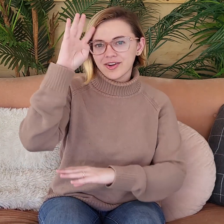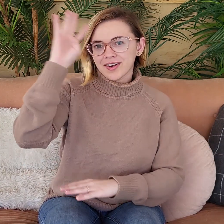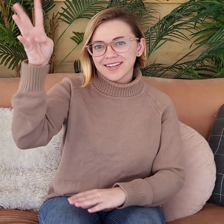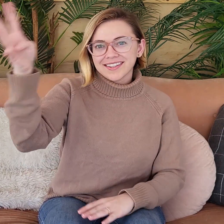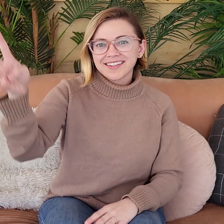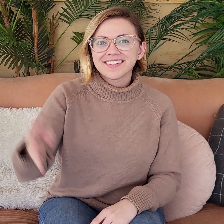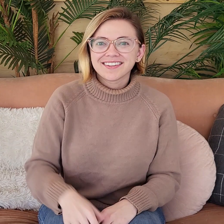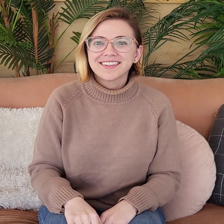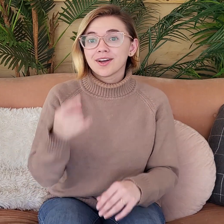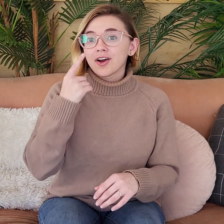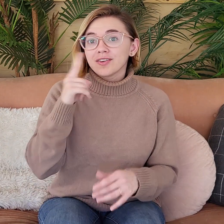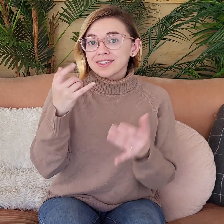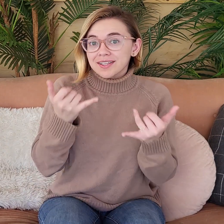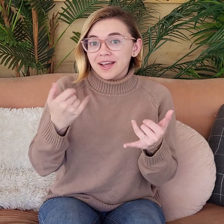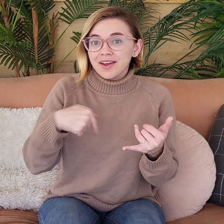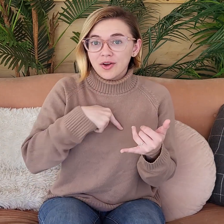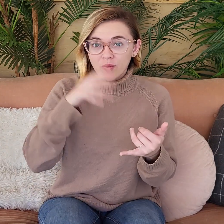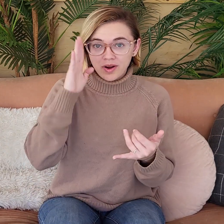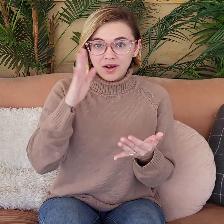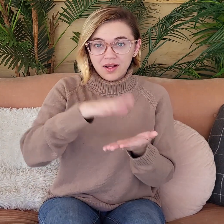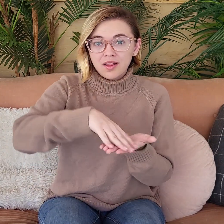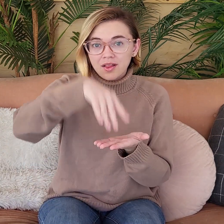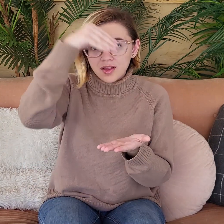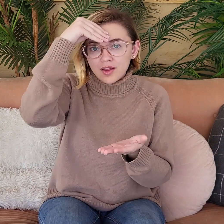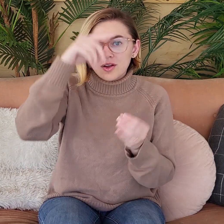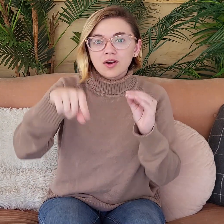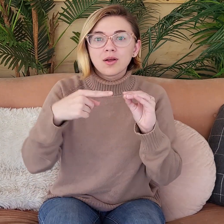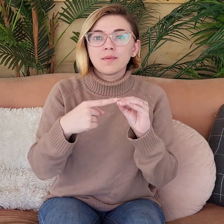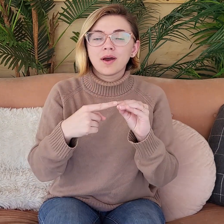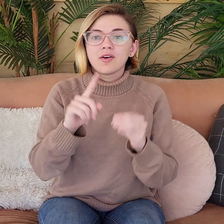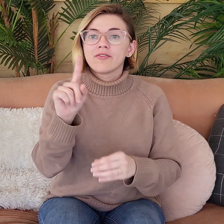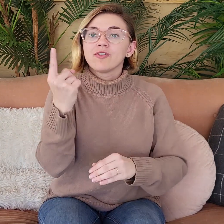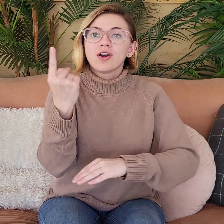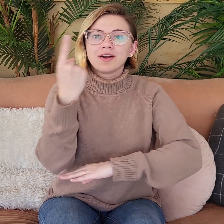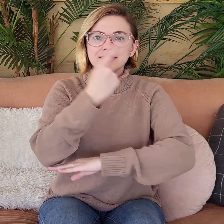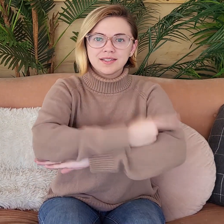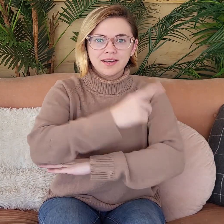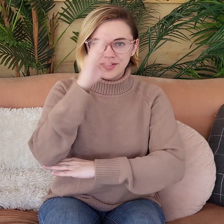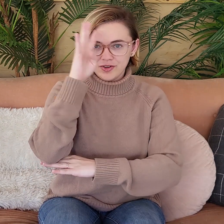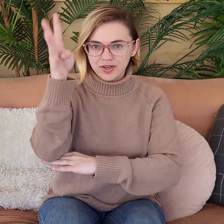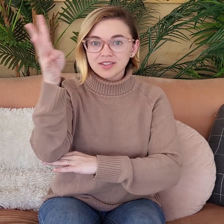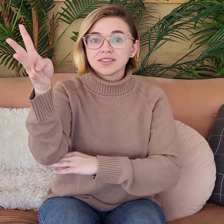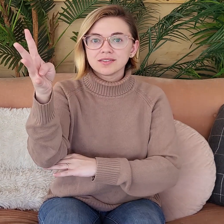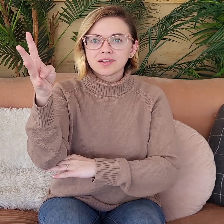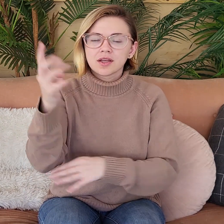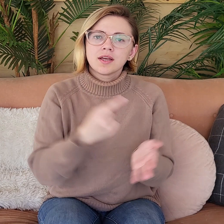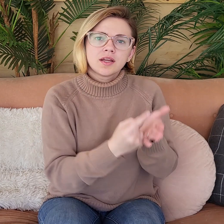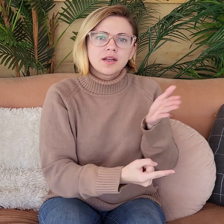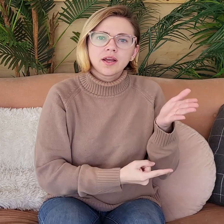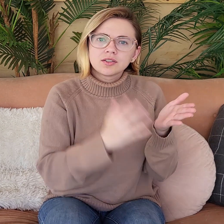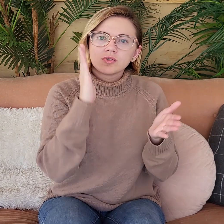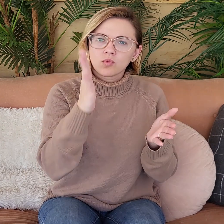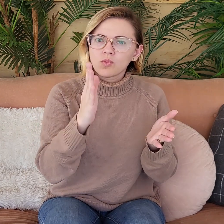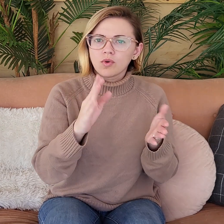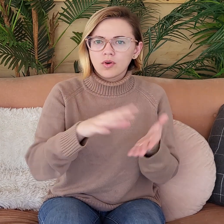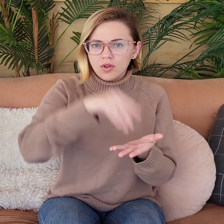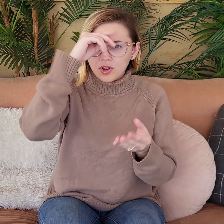days of creation. So for today, we are going to be learning about the first day of creation. Next week,